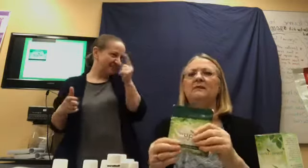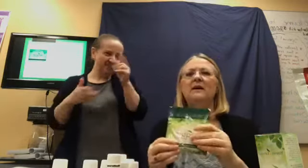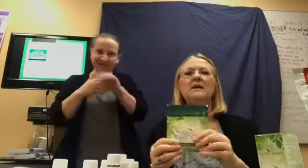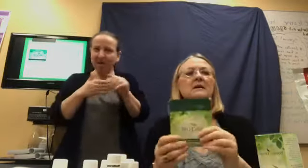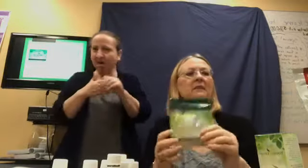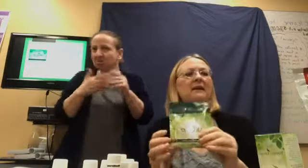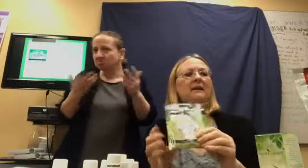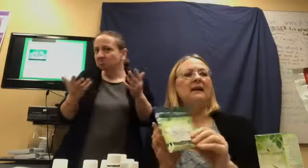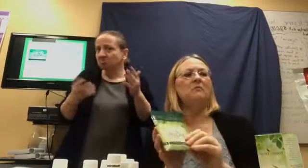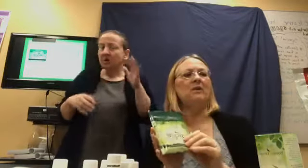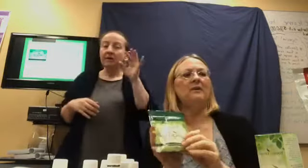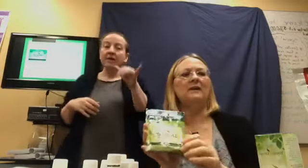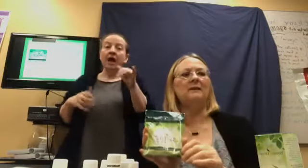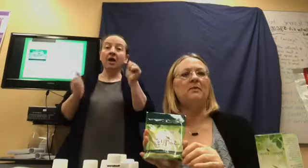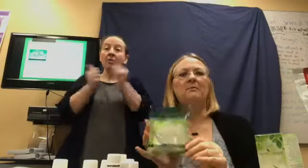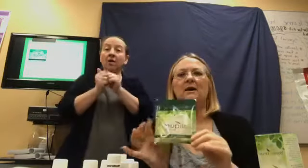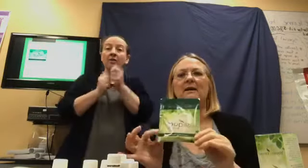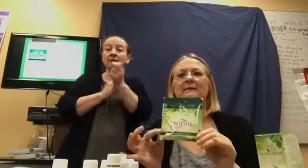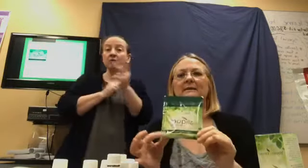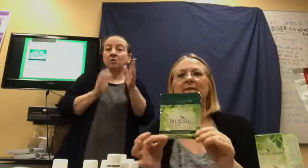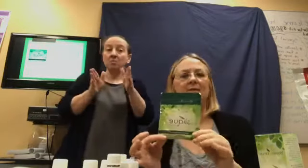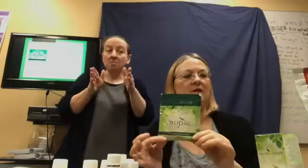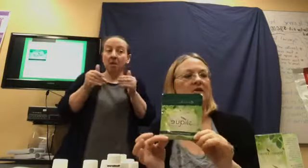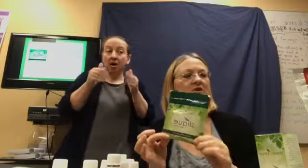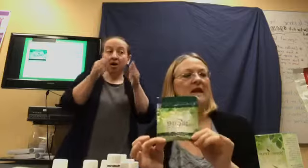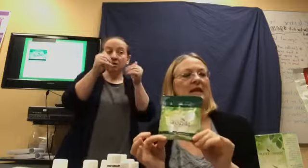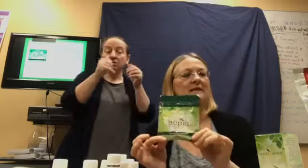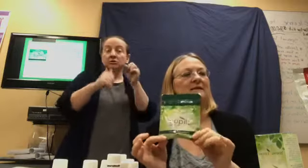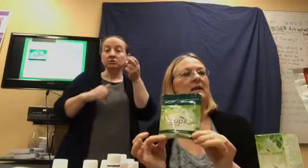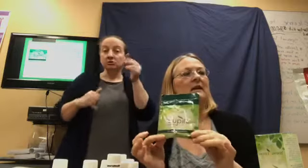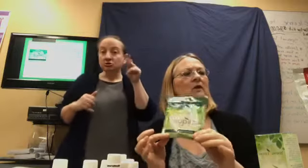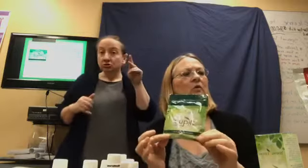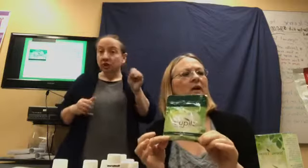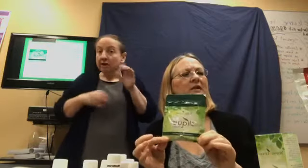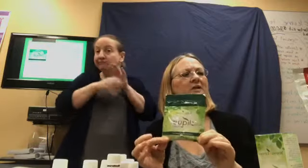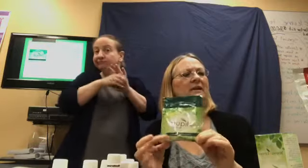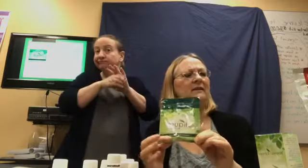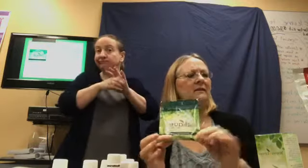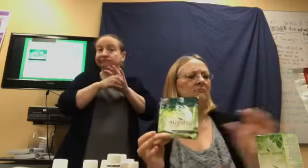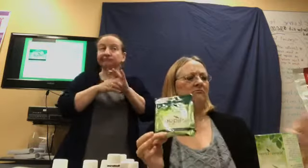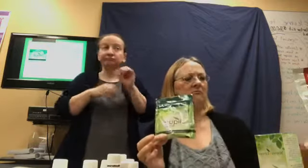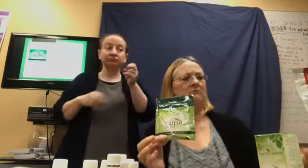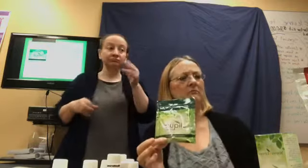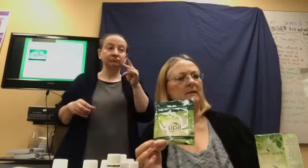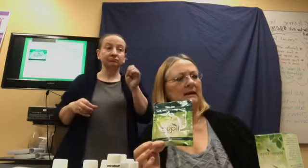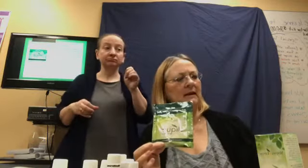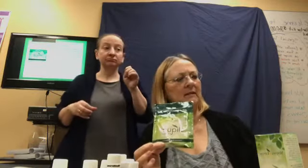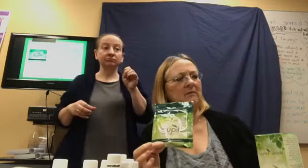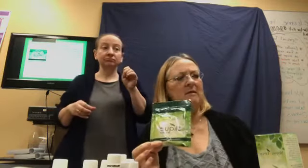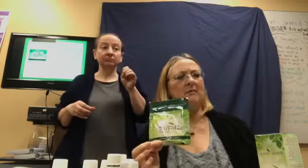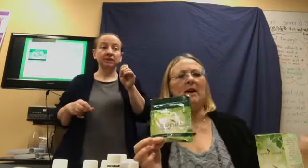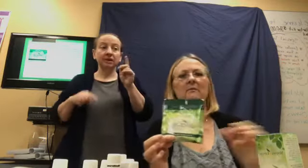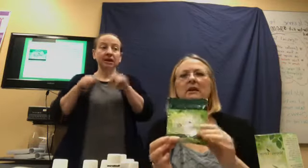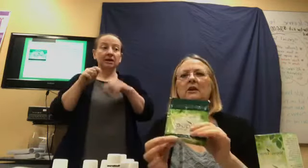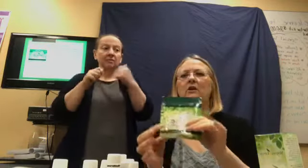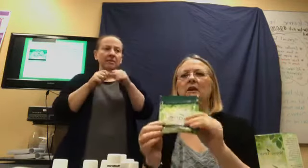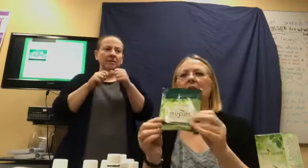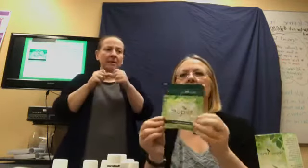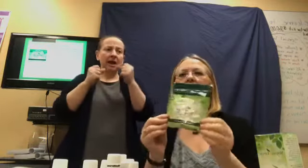But, it came with a couple of boxes of the shakes, which I can't remember how many are in each